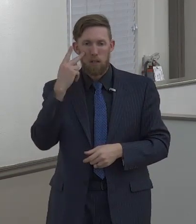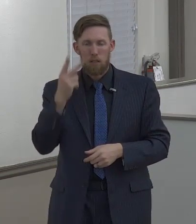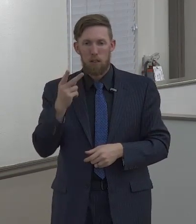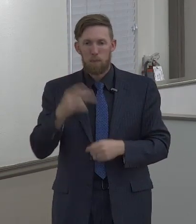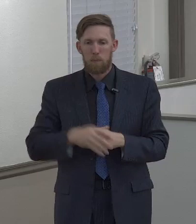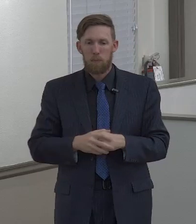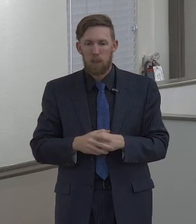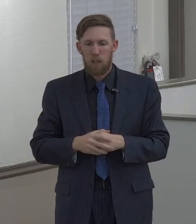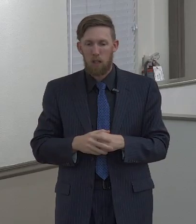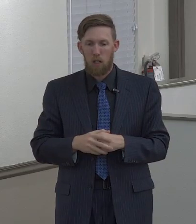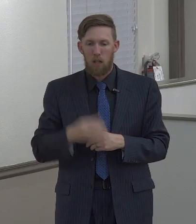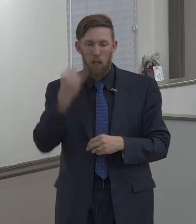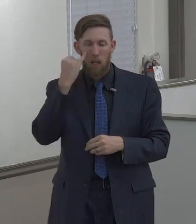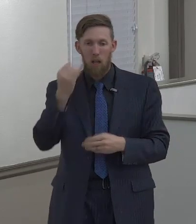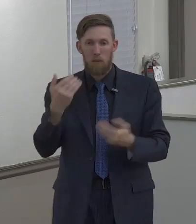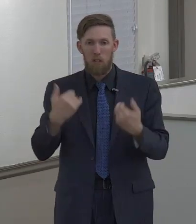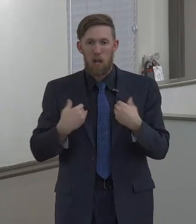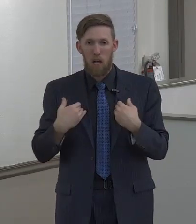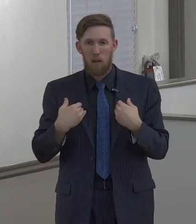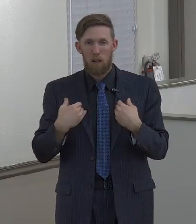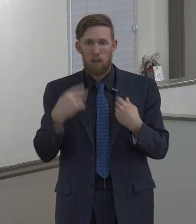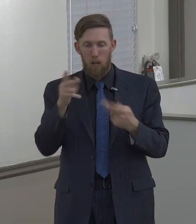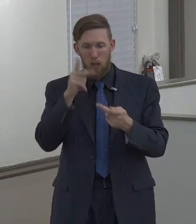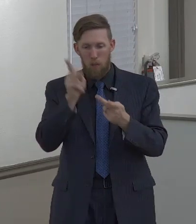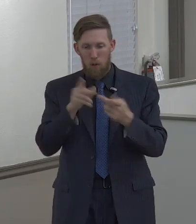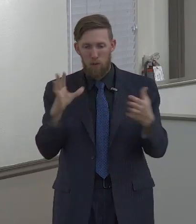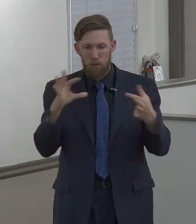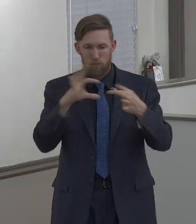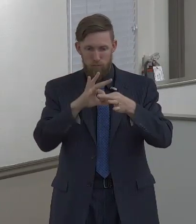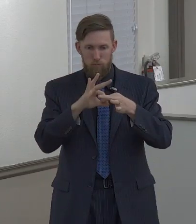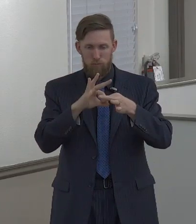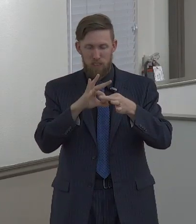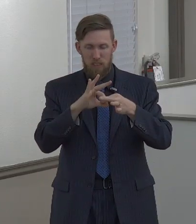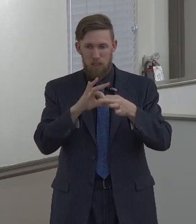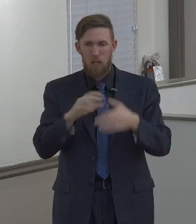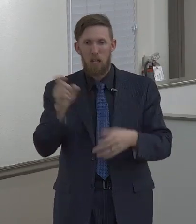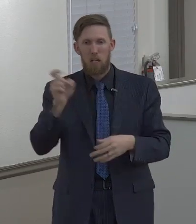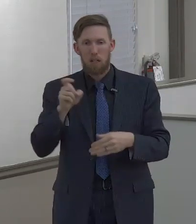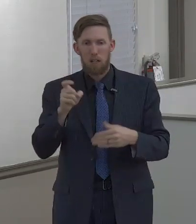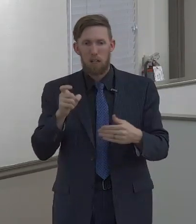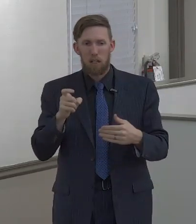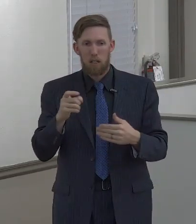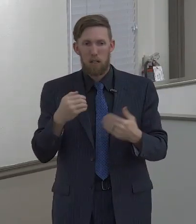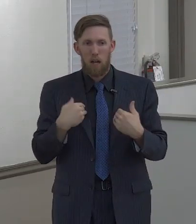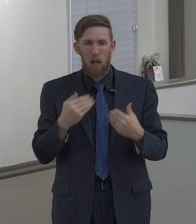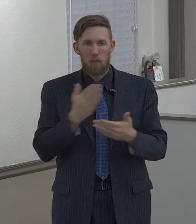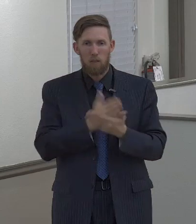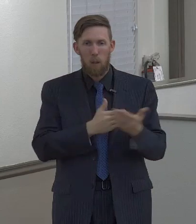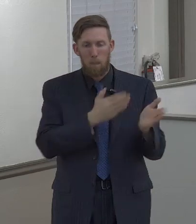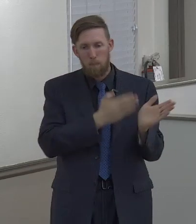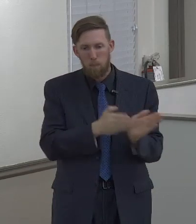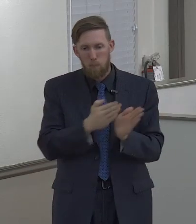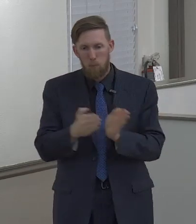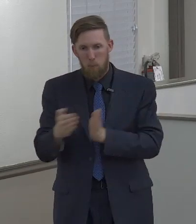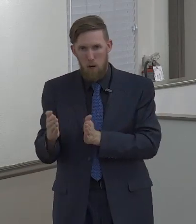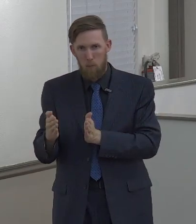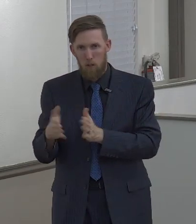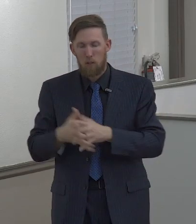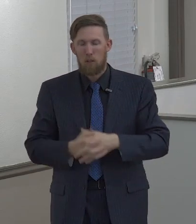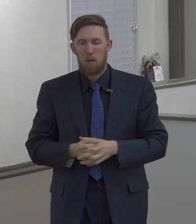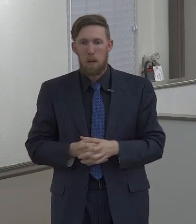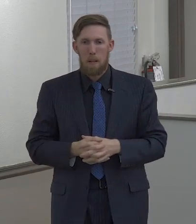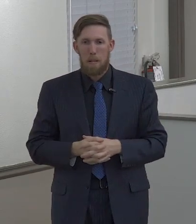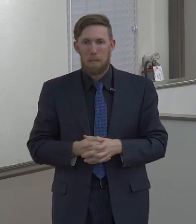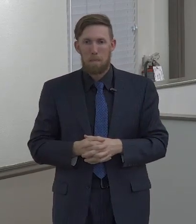that had to be done. There were some things that just needed to get taken care of before it was ready to receive that bond.